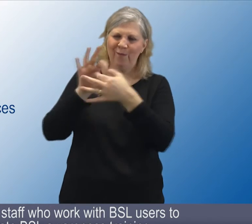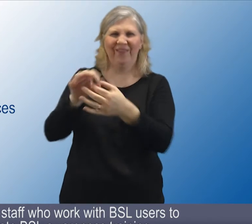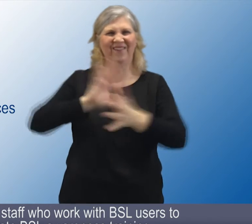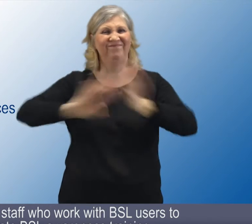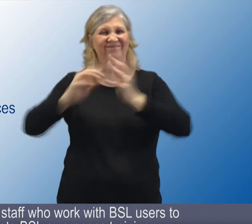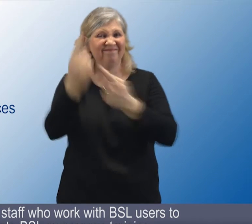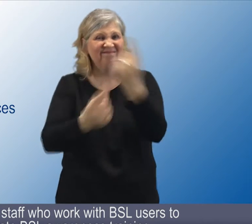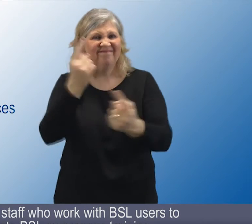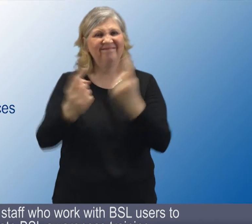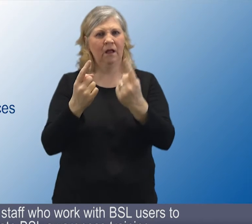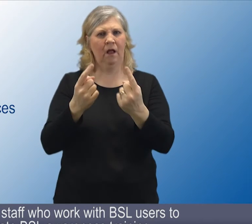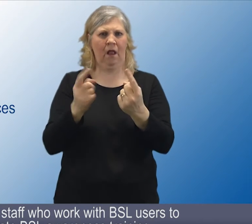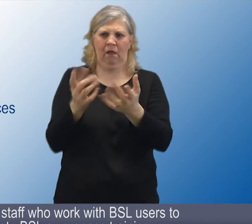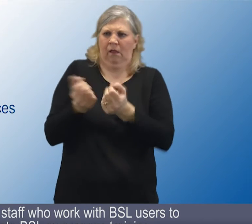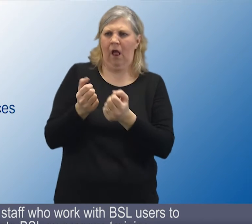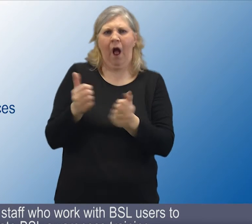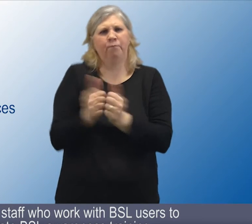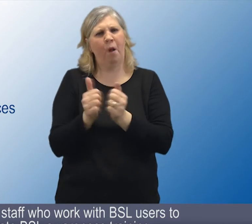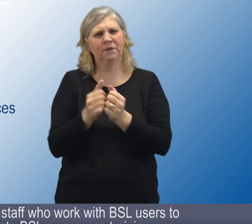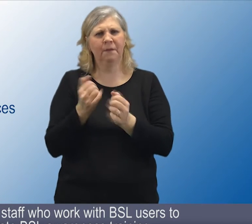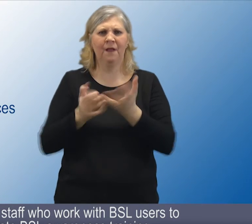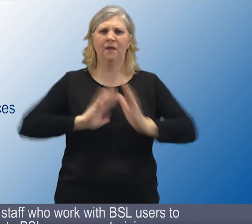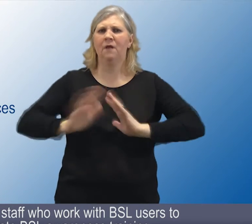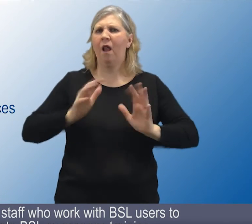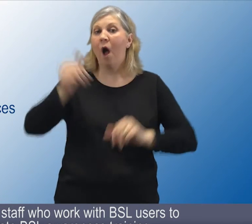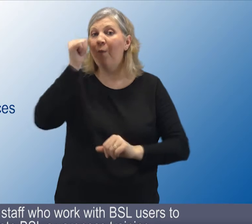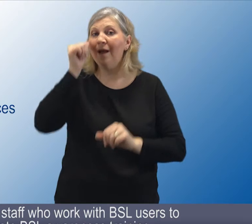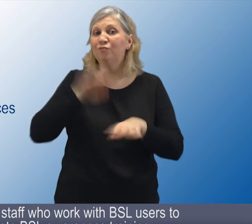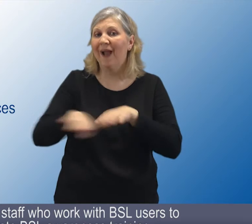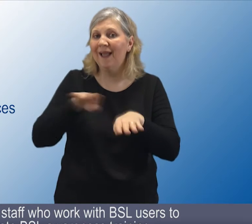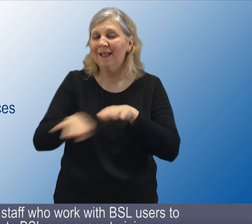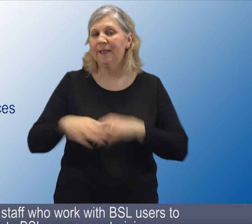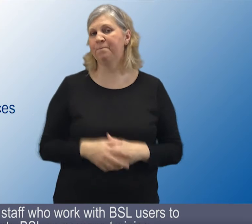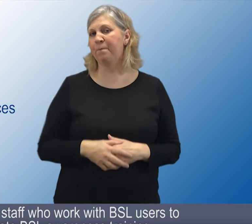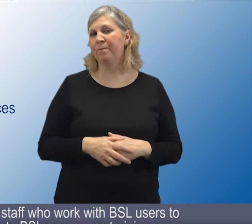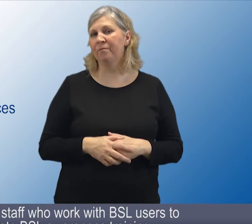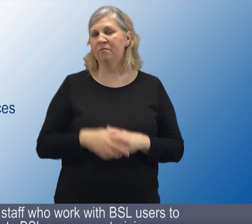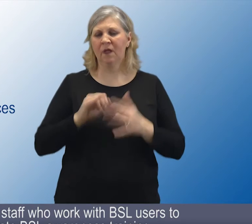4. Signpost staff who work with BSL users to appropriate BSL awareness training